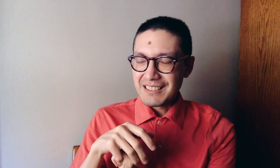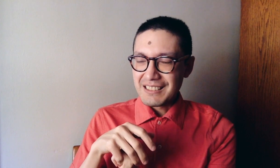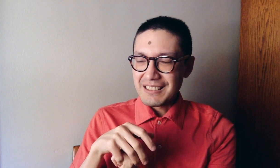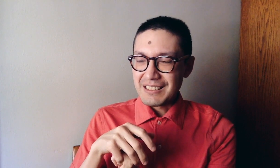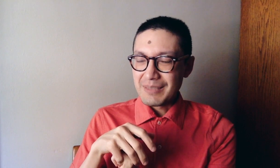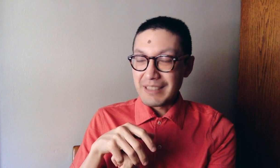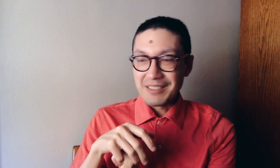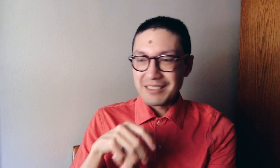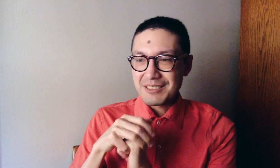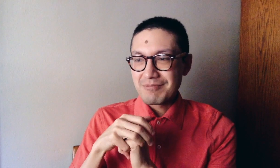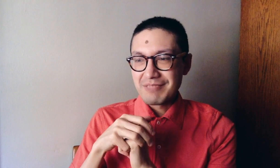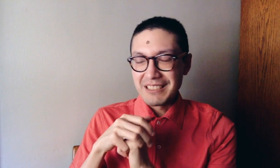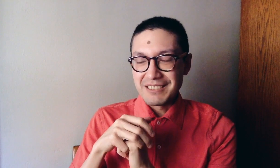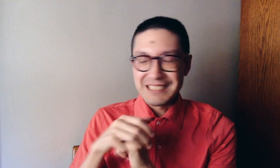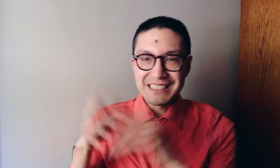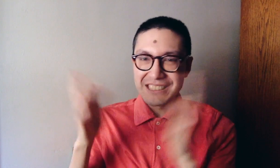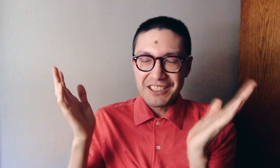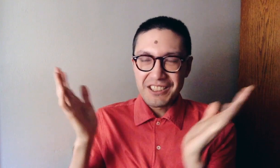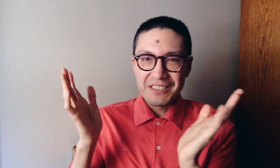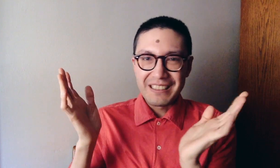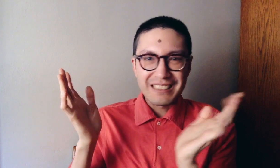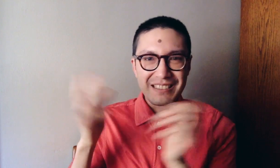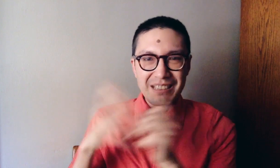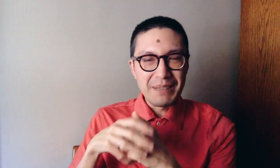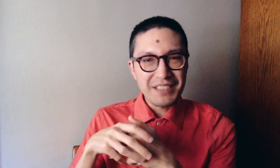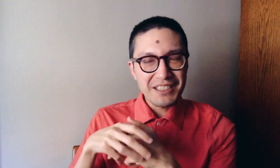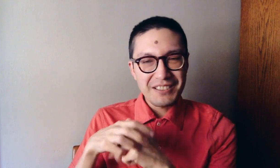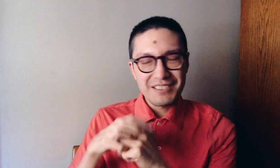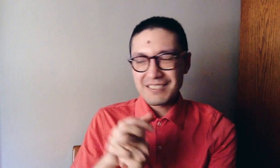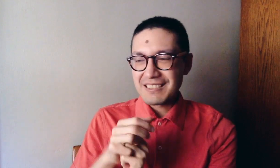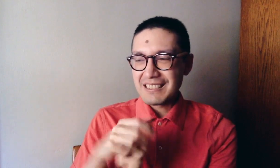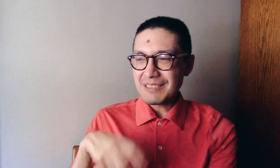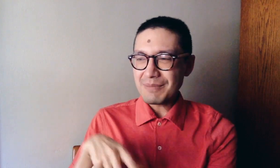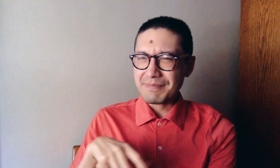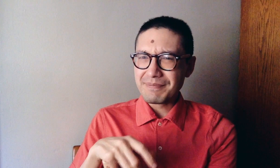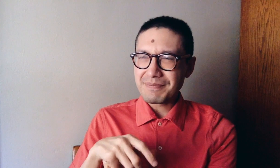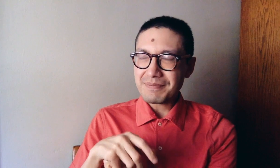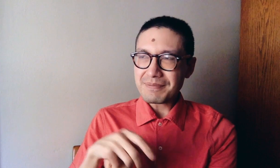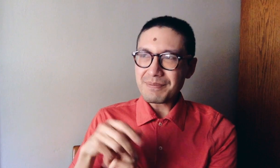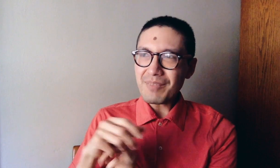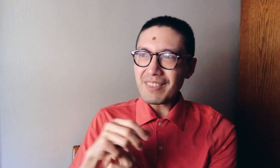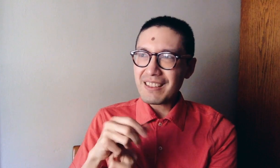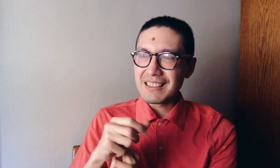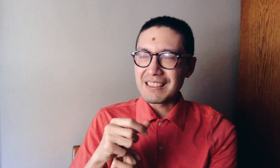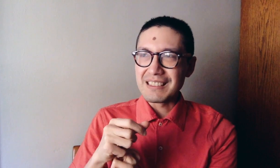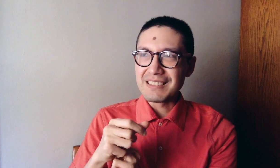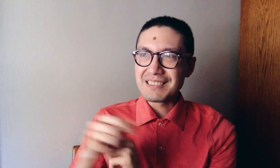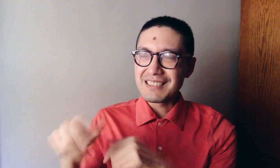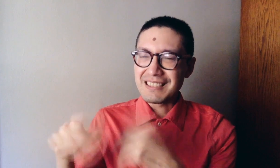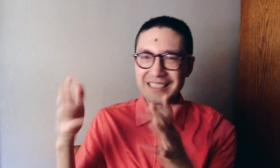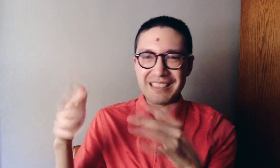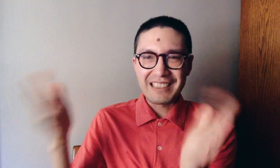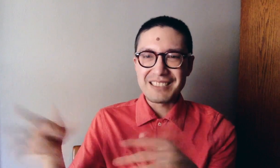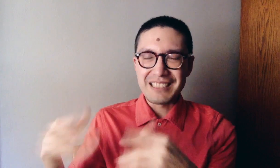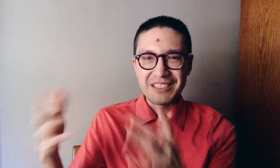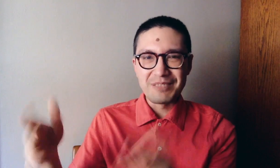about, you know, just to show you what I'm up to, uh, to like, you know,